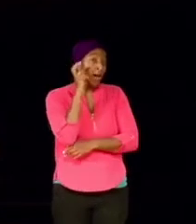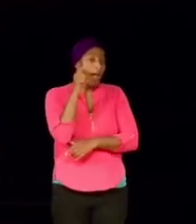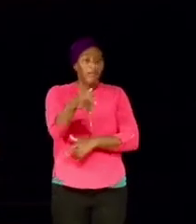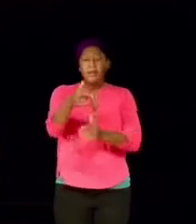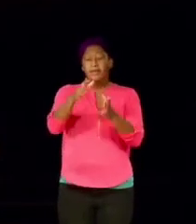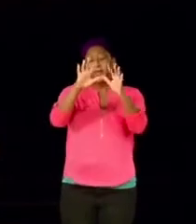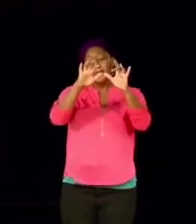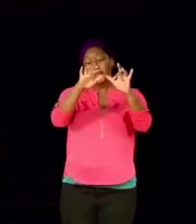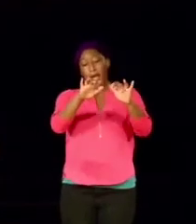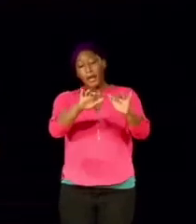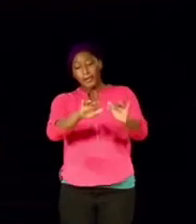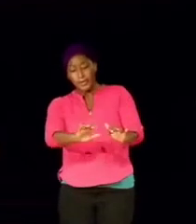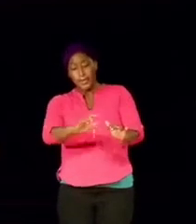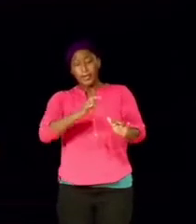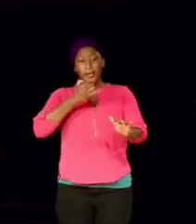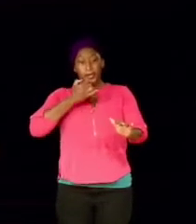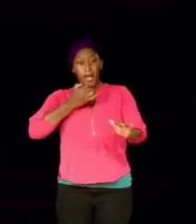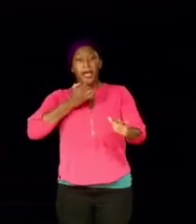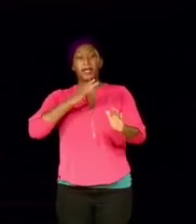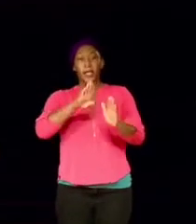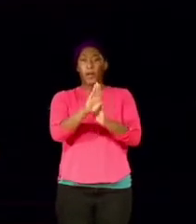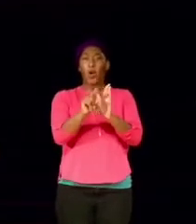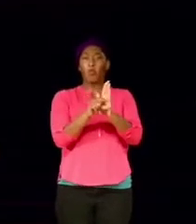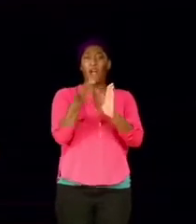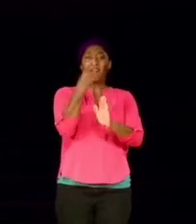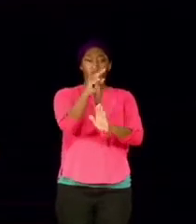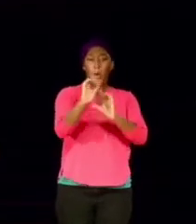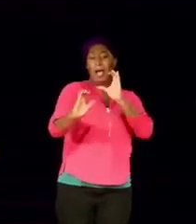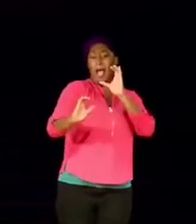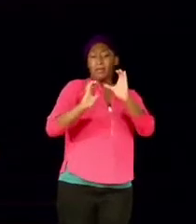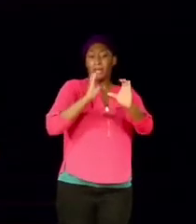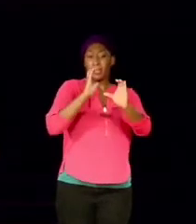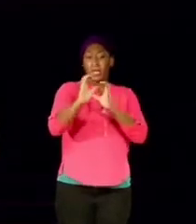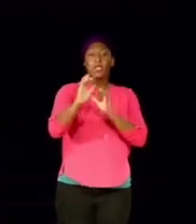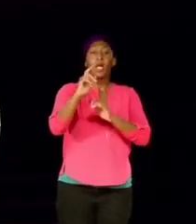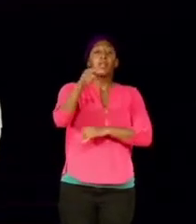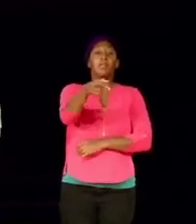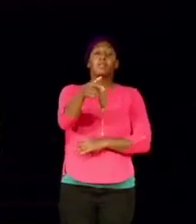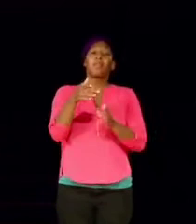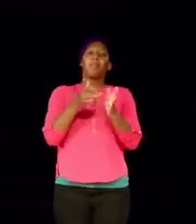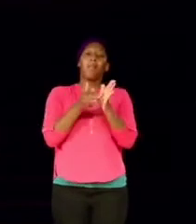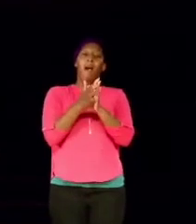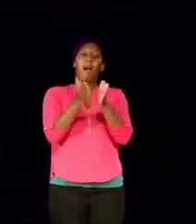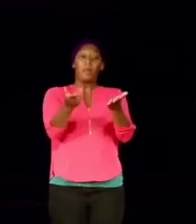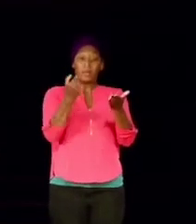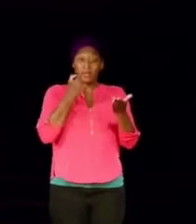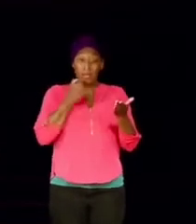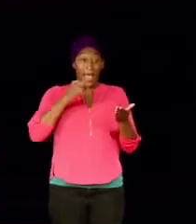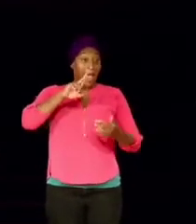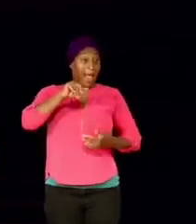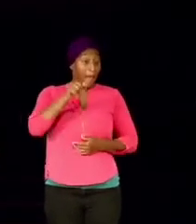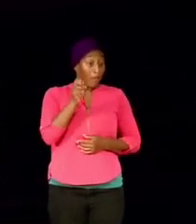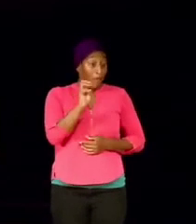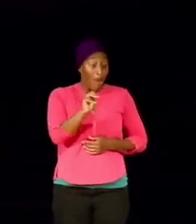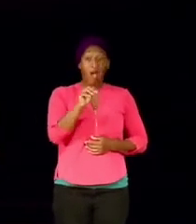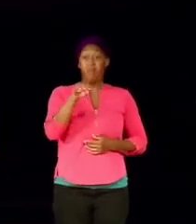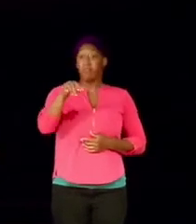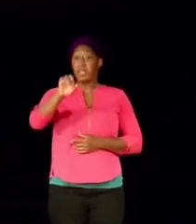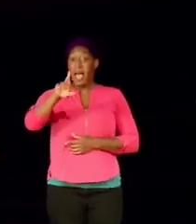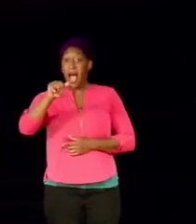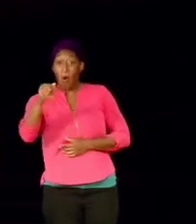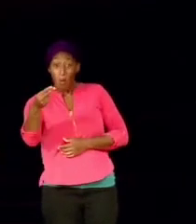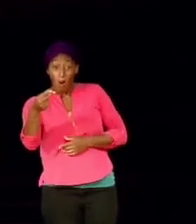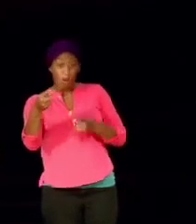the backdrop of the conversation. At verse number 11, the Bible says, Abraham and Sarah were